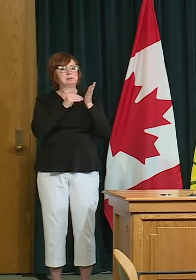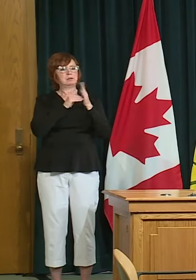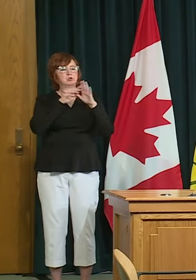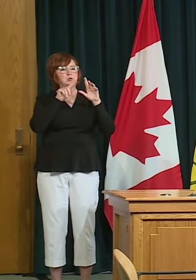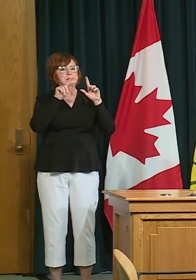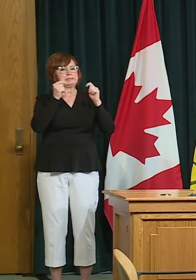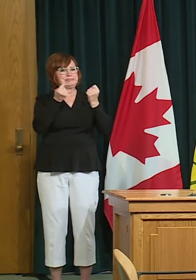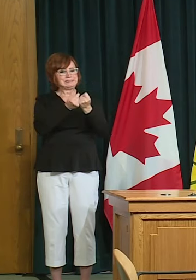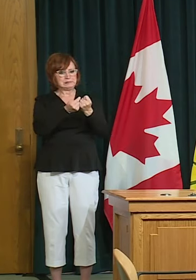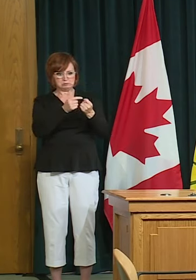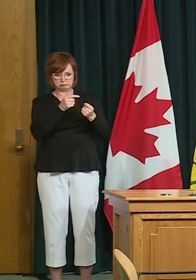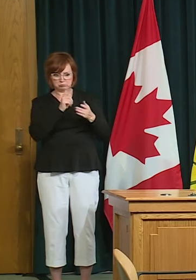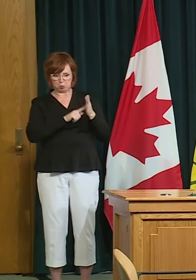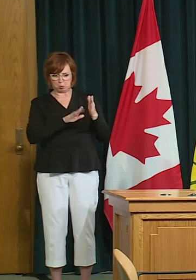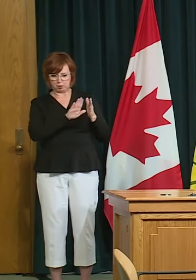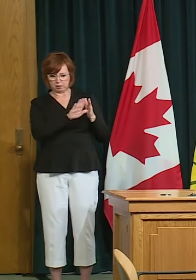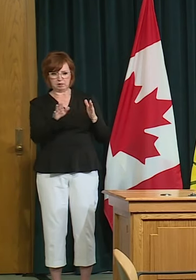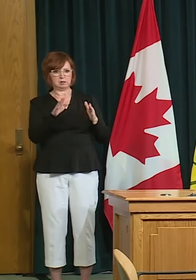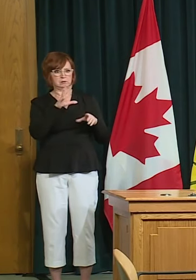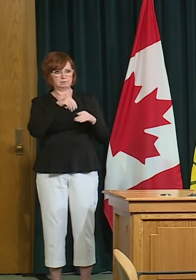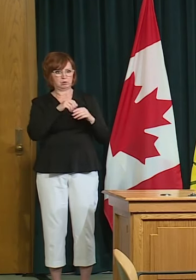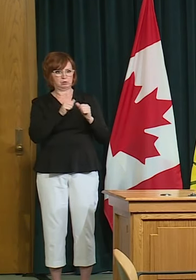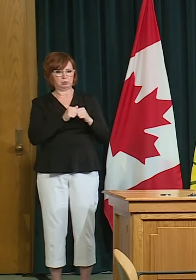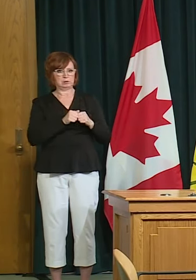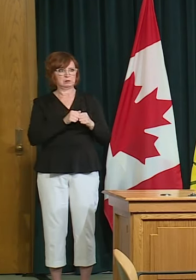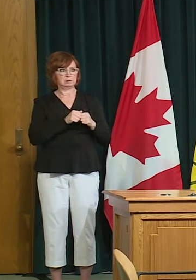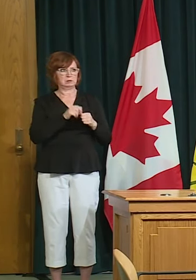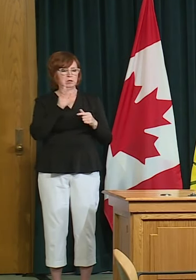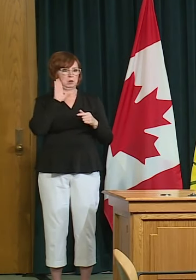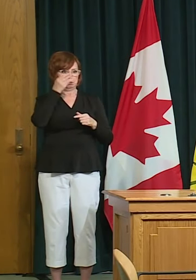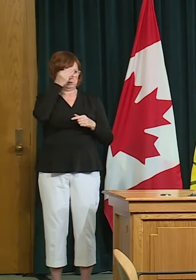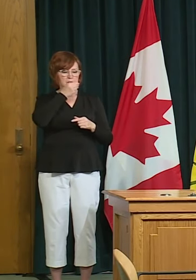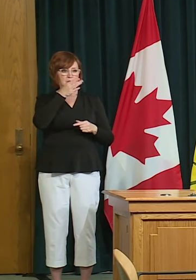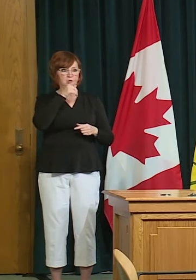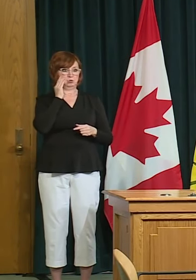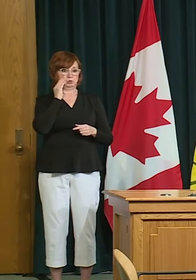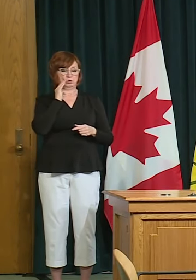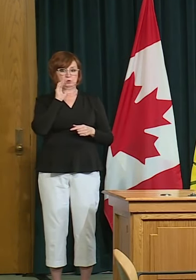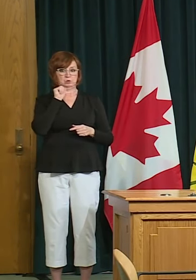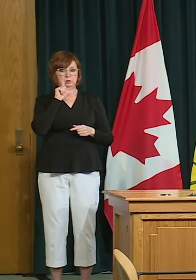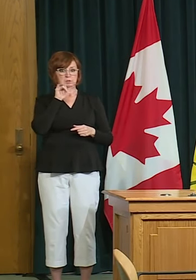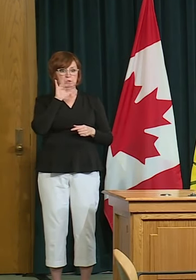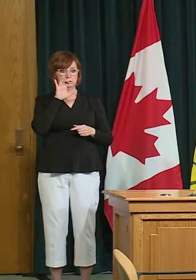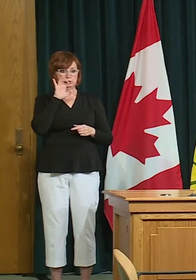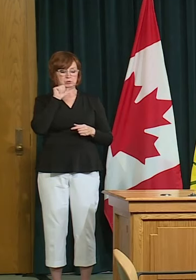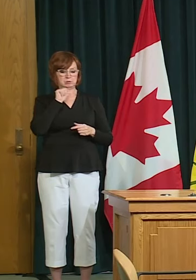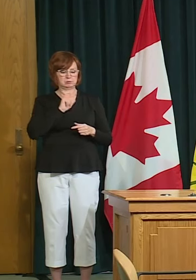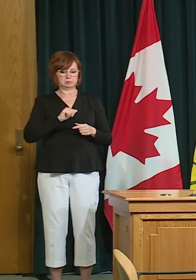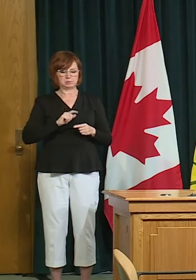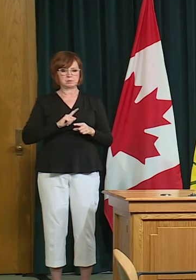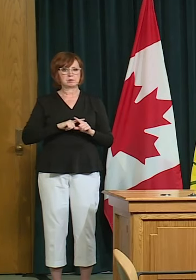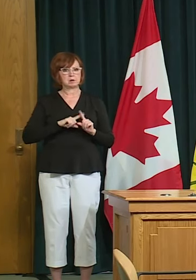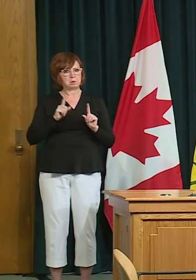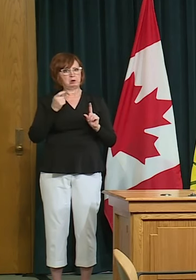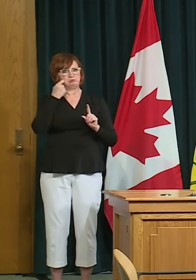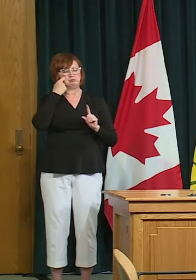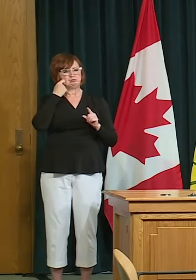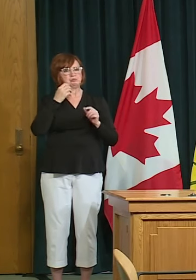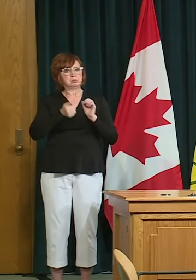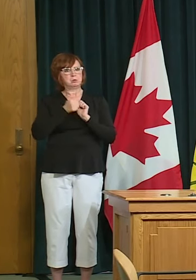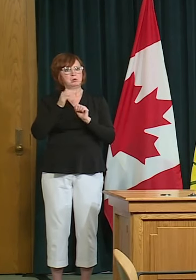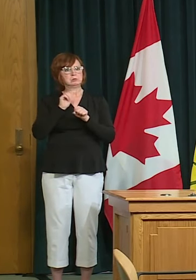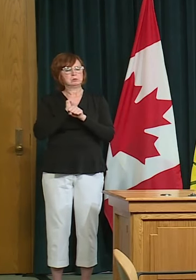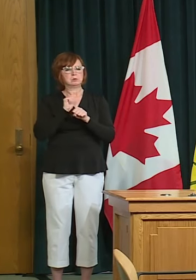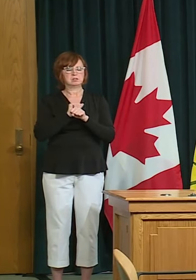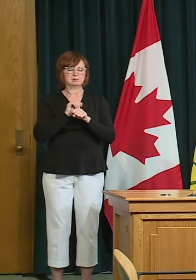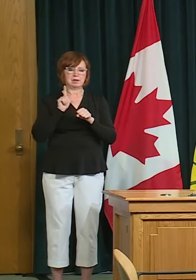idea of what type of clinical trials they're participating in um actively but as dr shahab has said most of most of the work is being